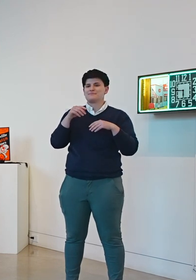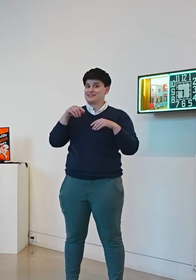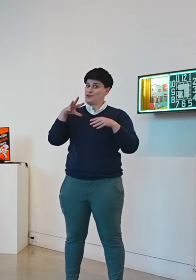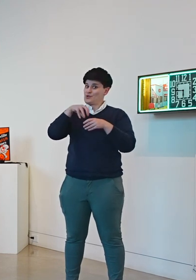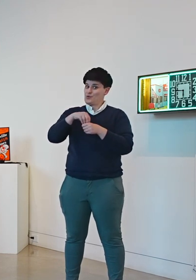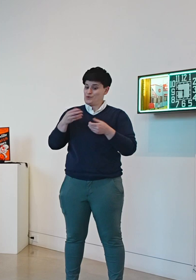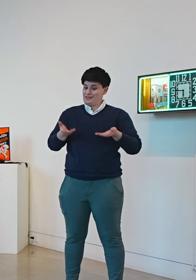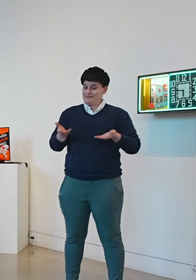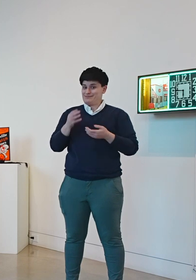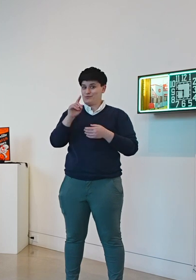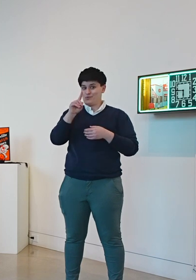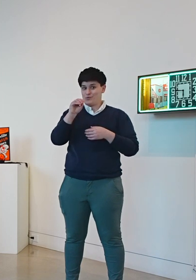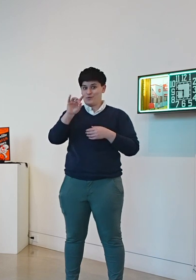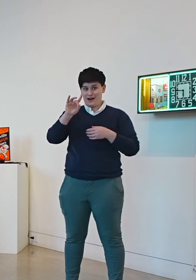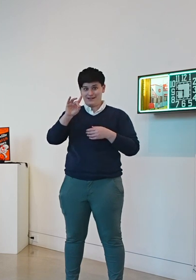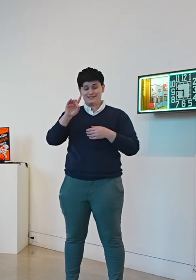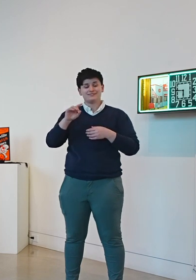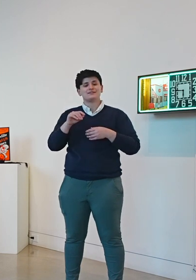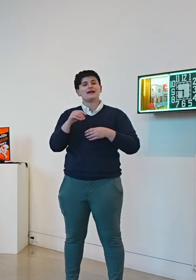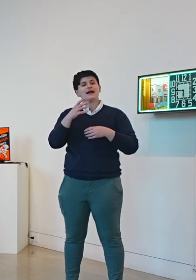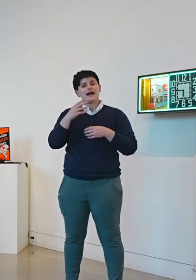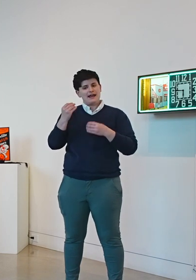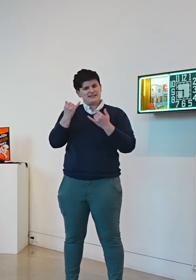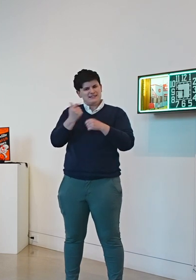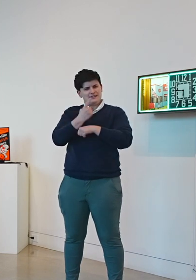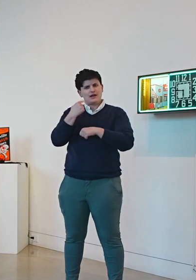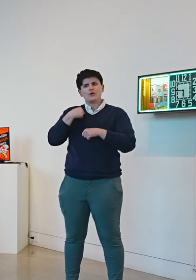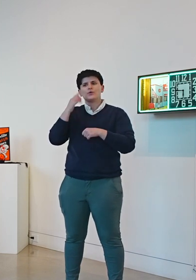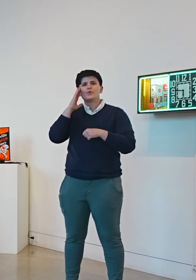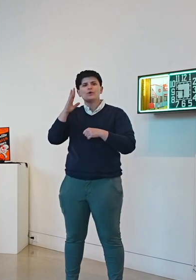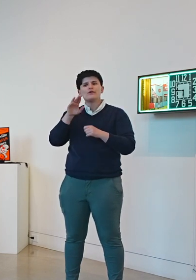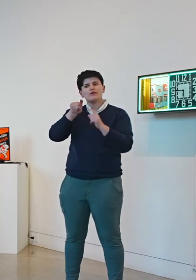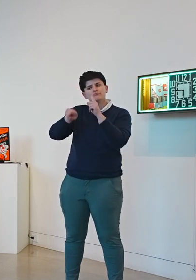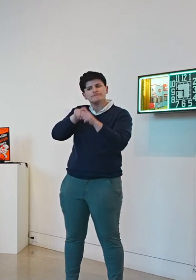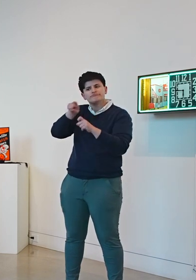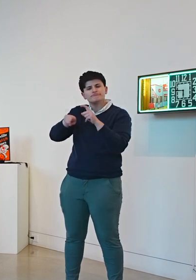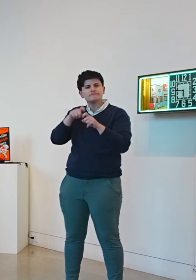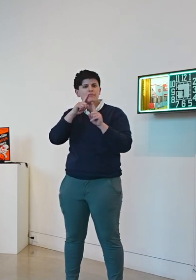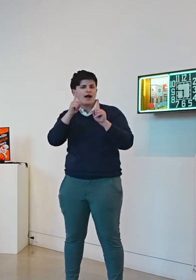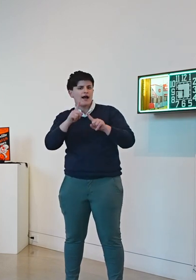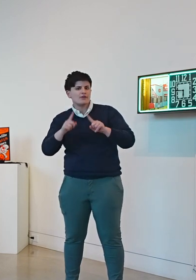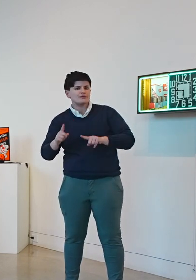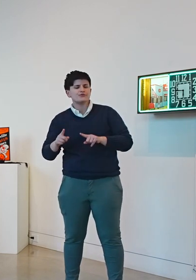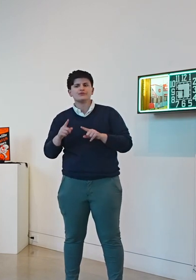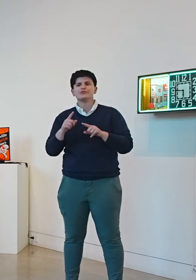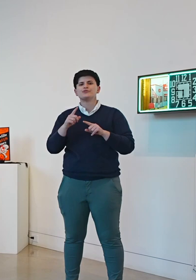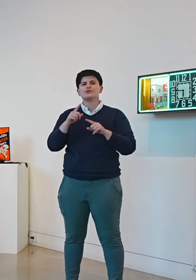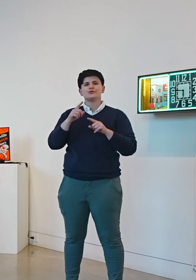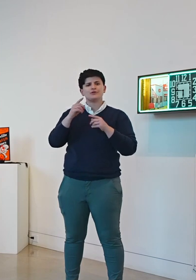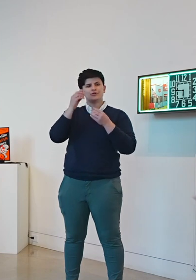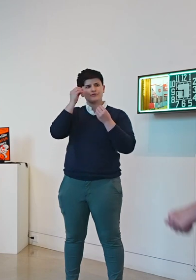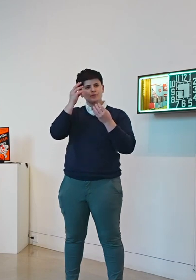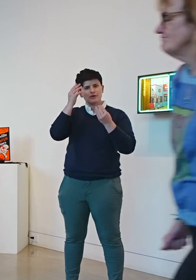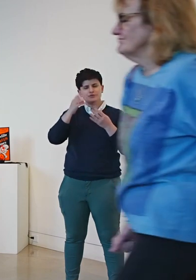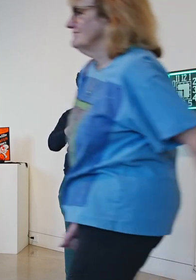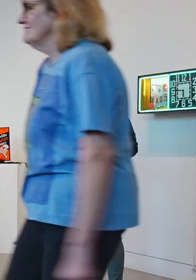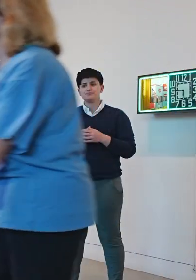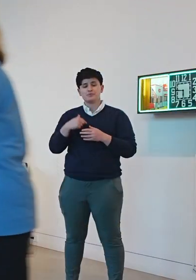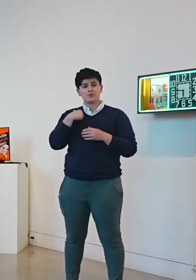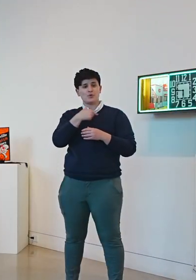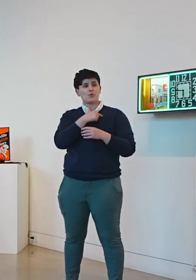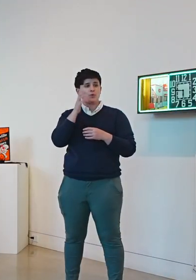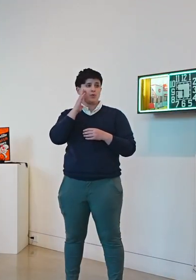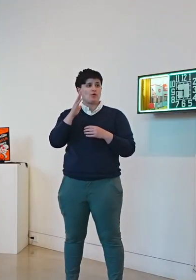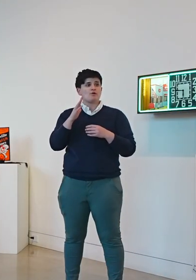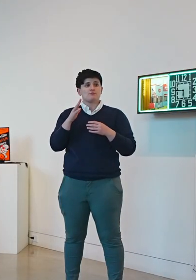explore the exhibition with Cynthia in a Q&A style with and we'll take anybody's questions also